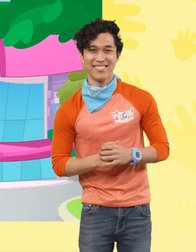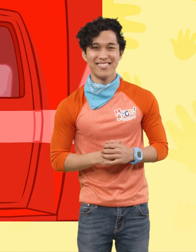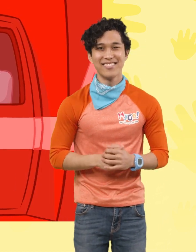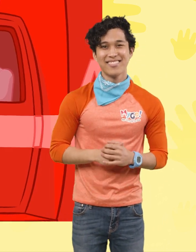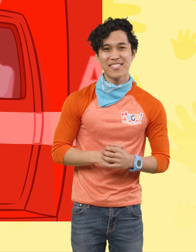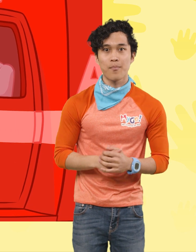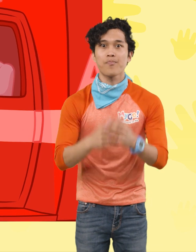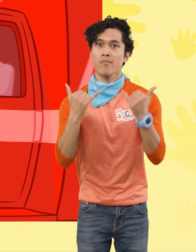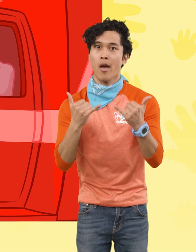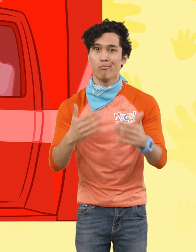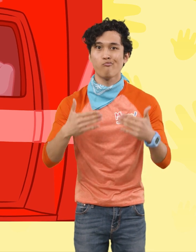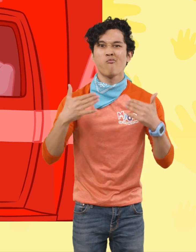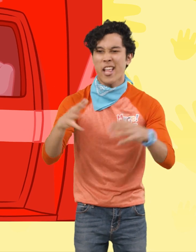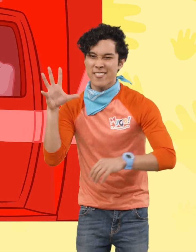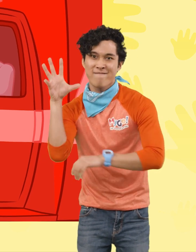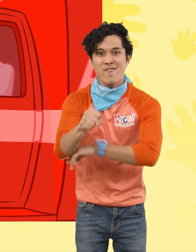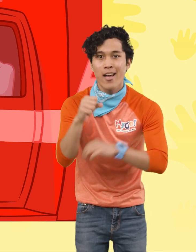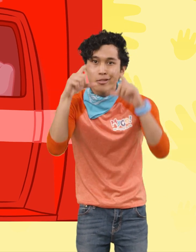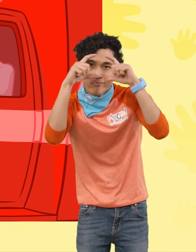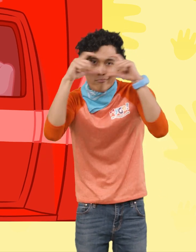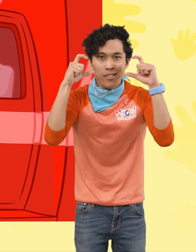Now, let's get those bandits